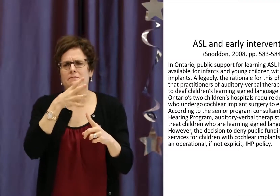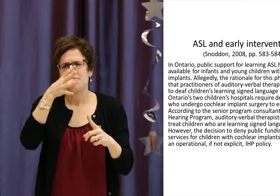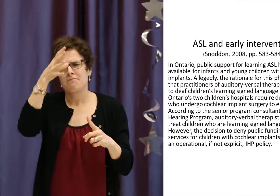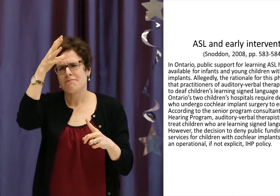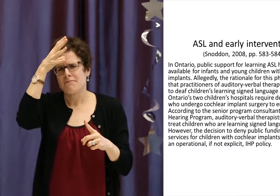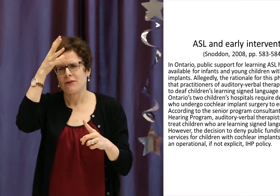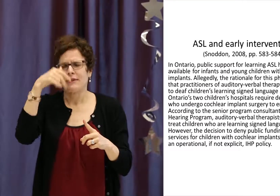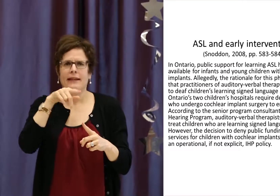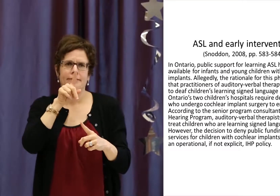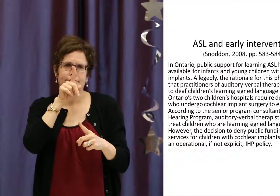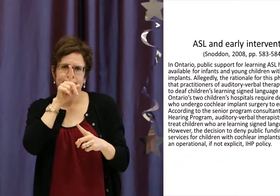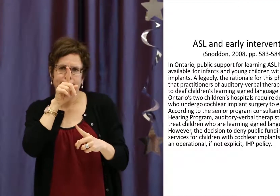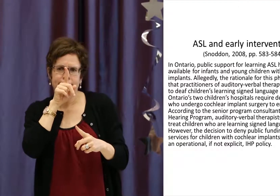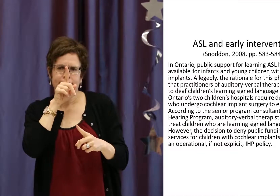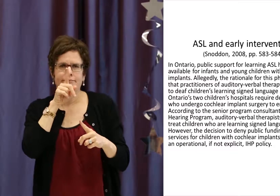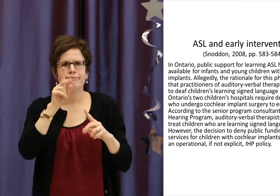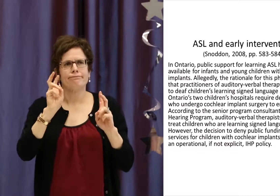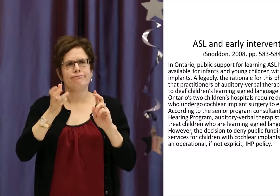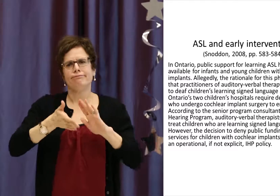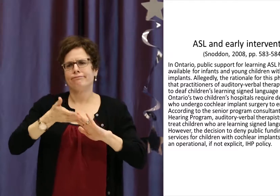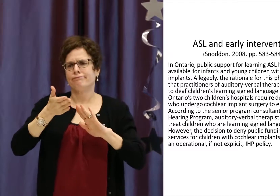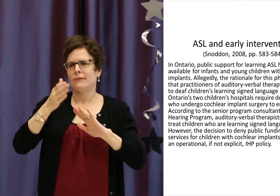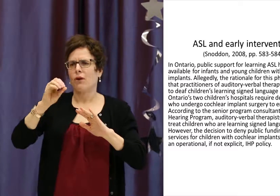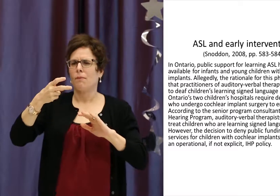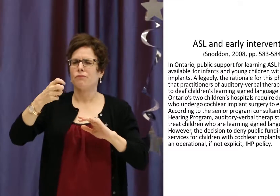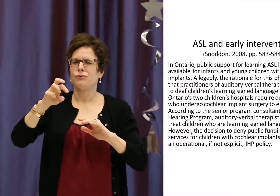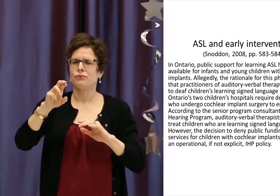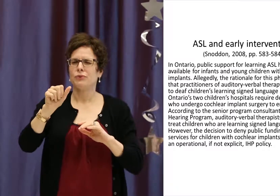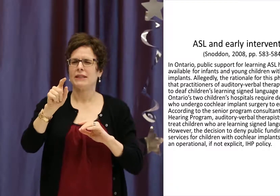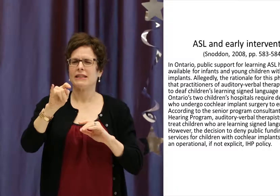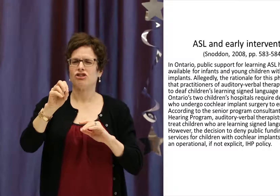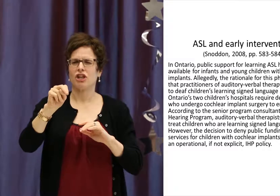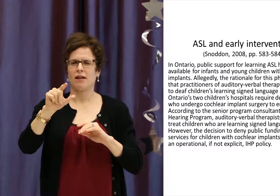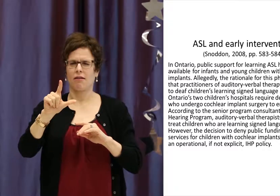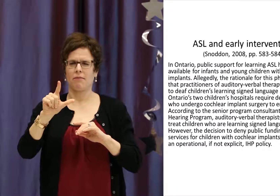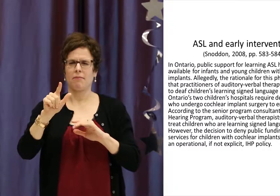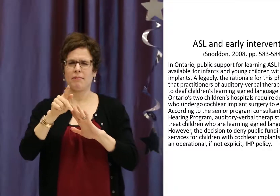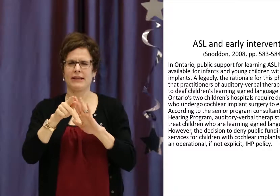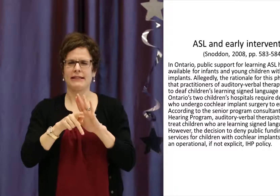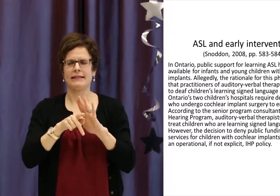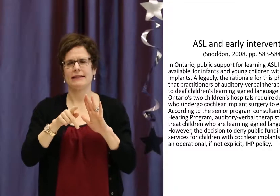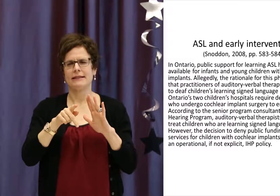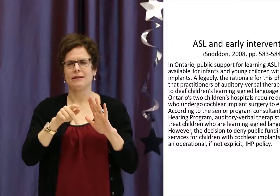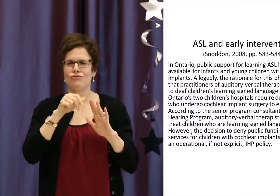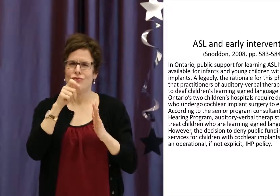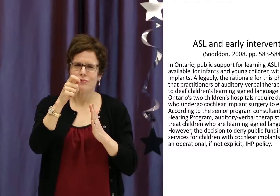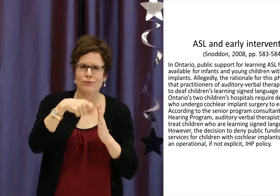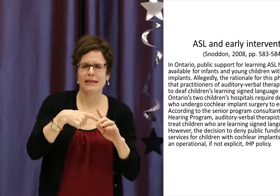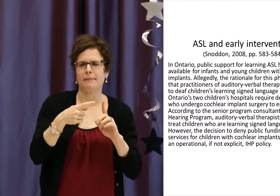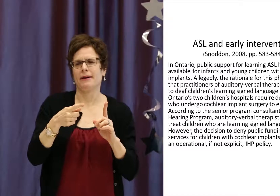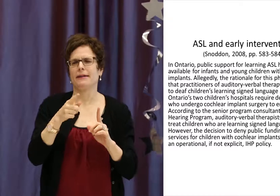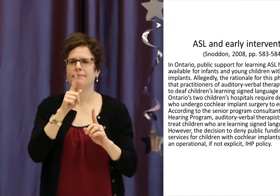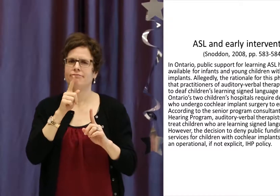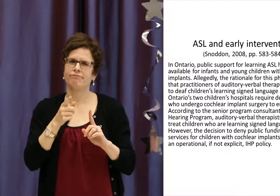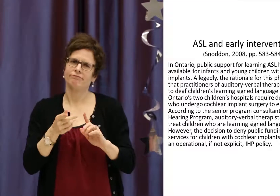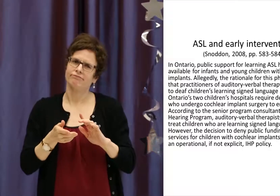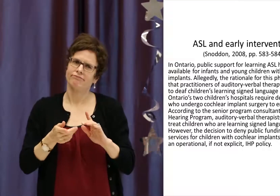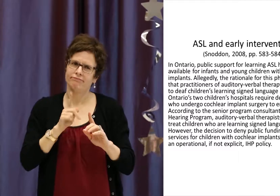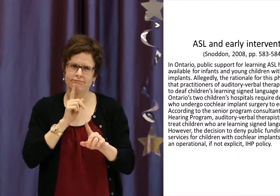However, I've seen in a number of cases how this can impact parents, and this particular policy is an operational